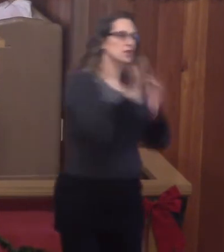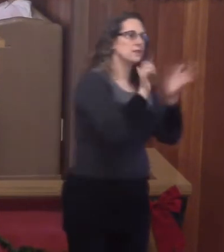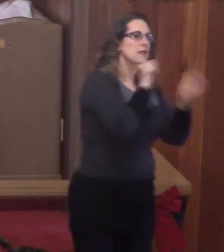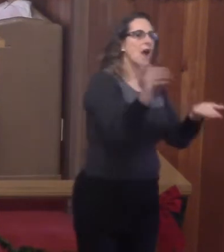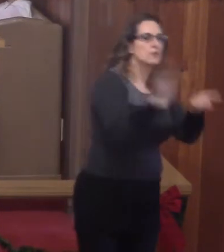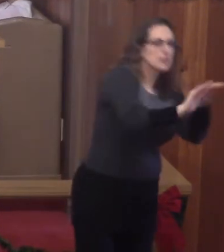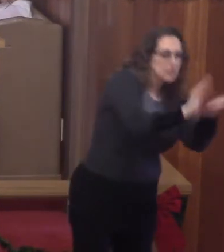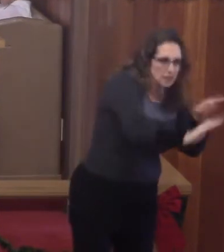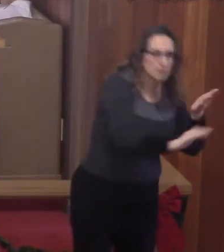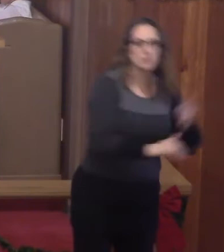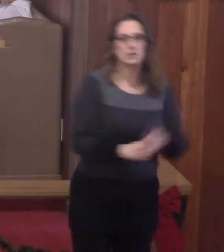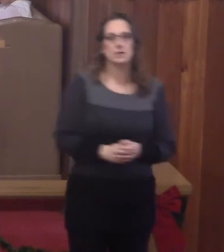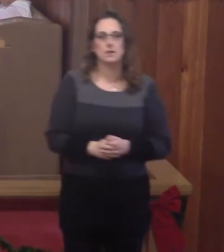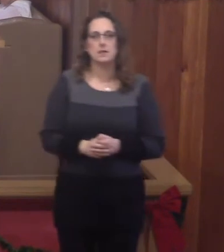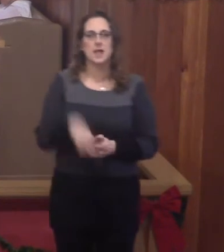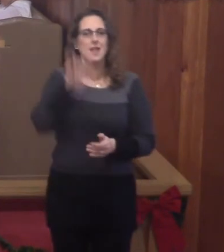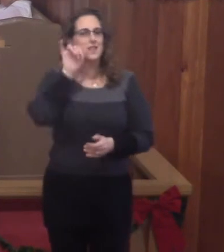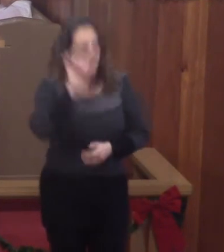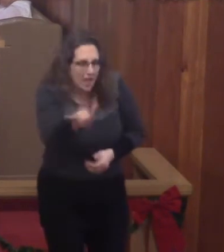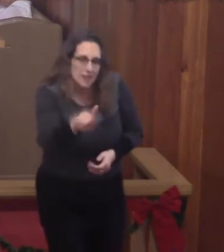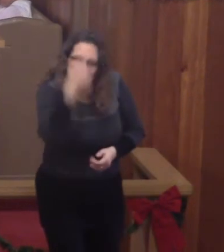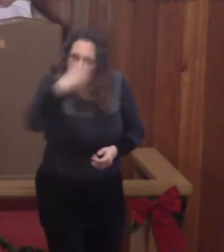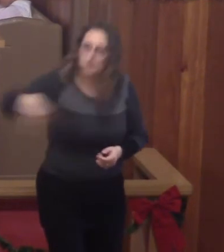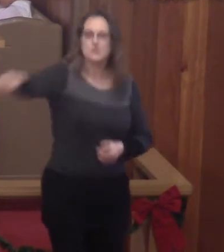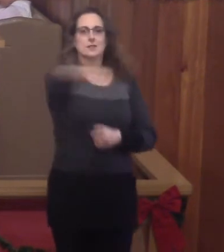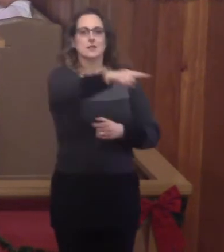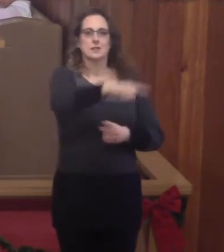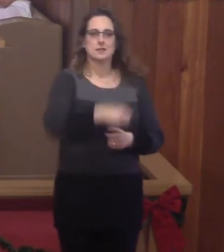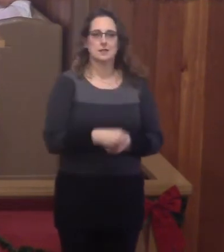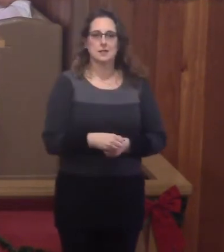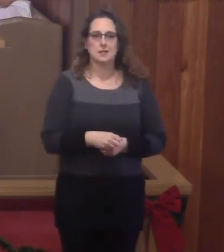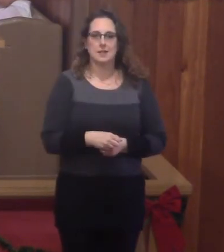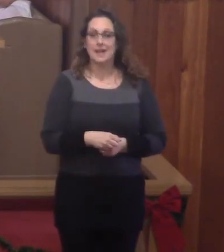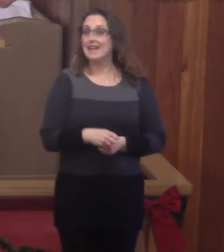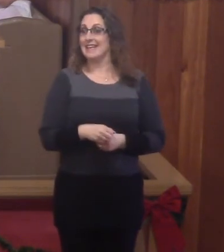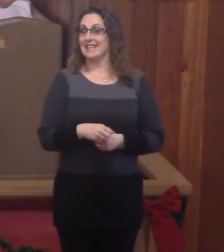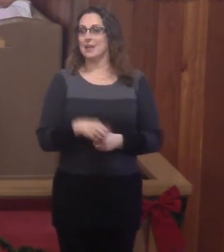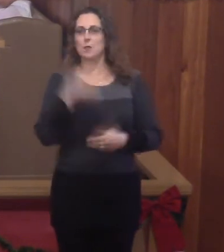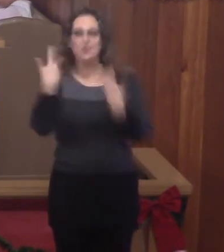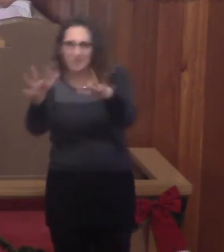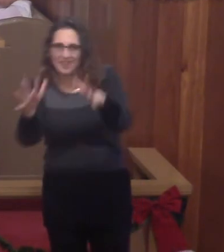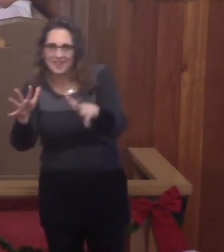doesn't forgive. That's it for you. He, or done repeating. Like when I let you know.